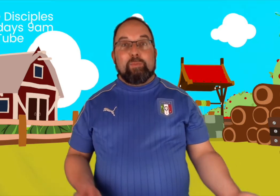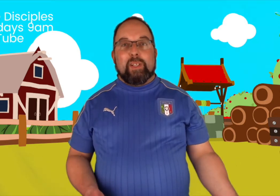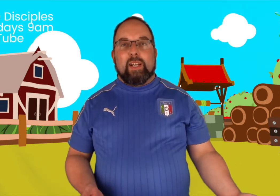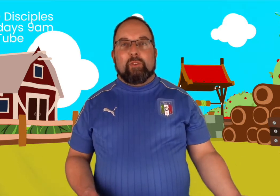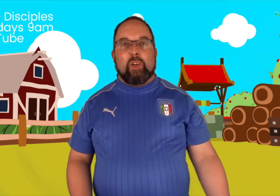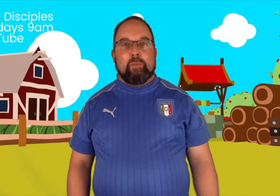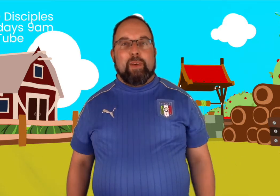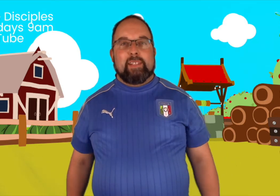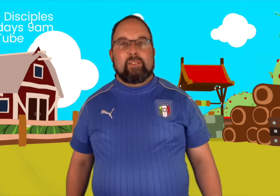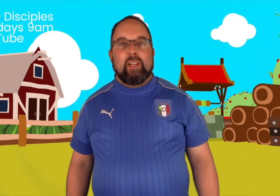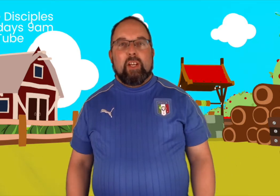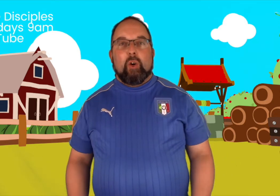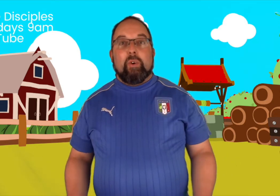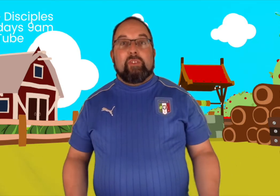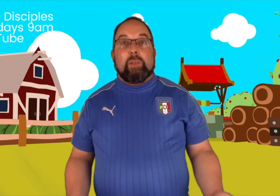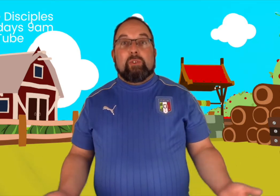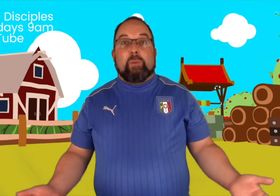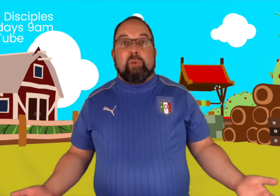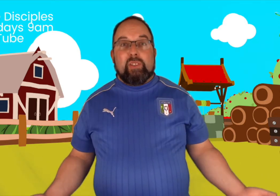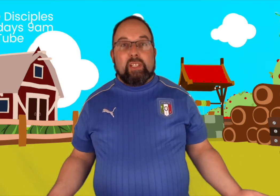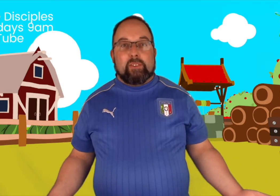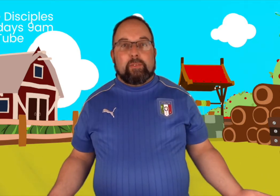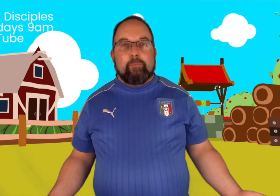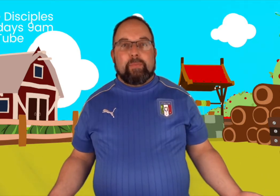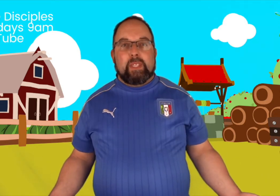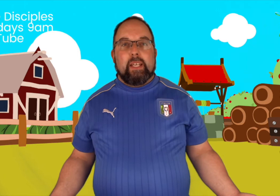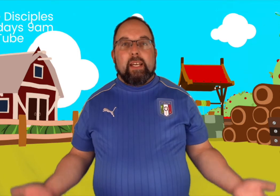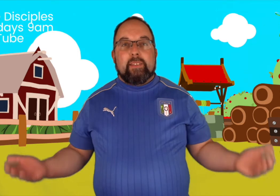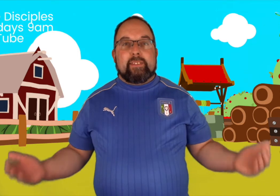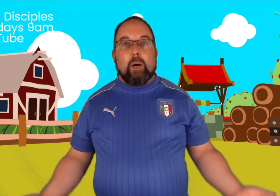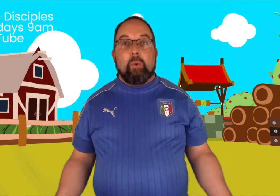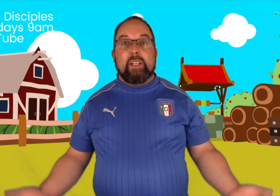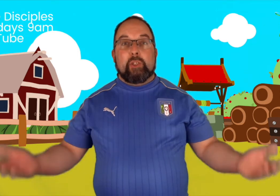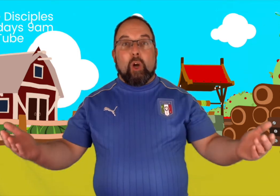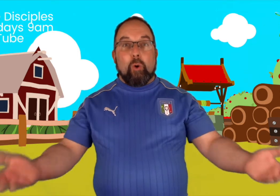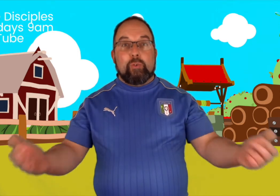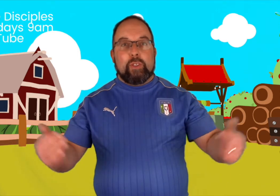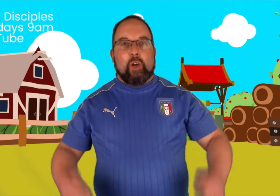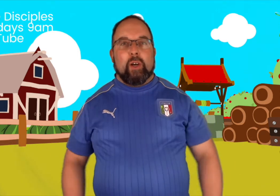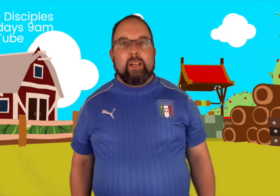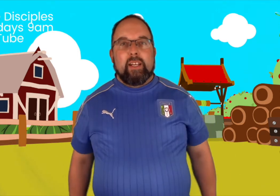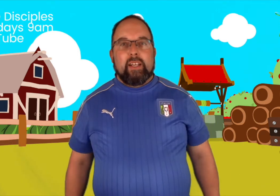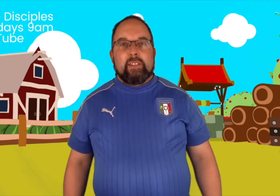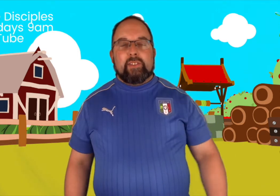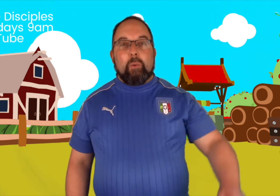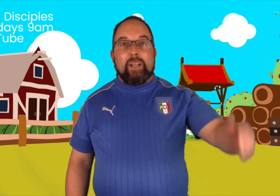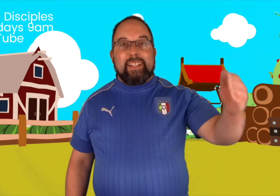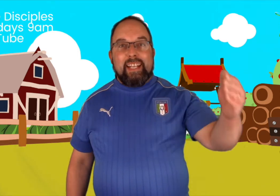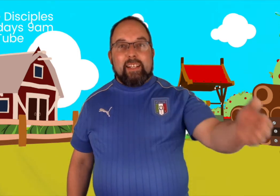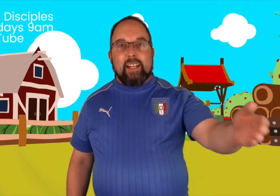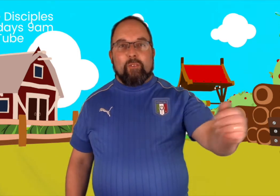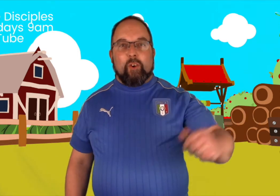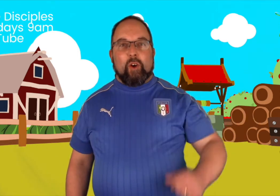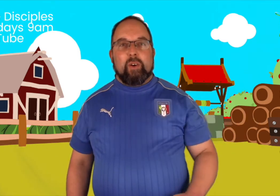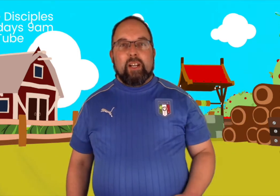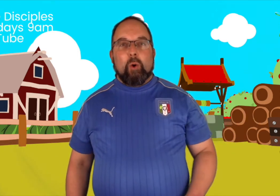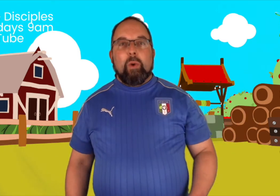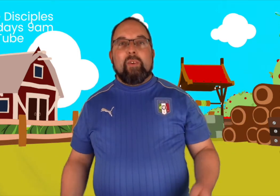loved her the best, or if she was the prettiest. Someone had chosen her. Someone did love her, with a